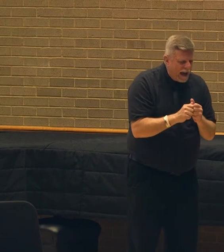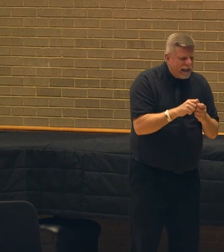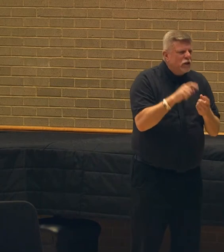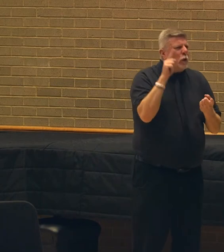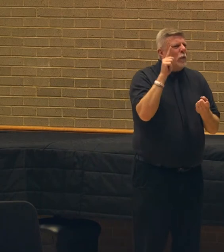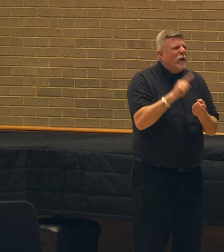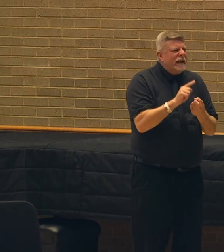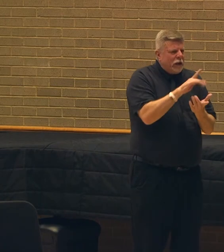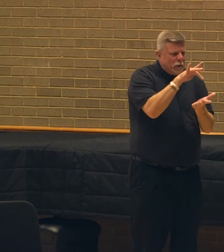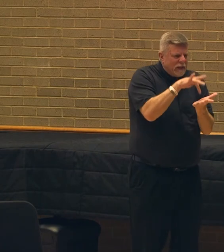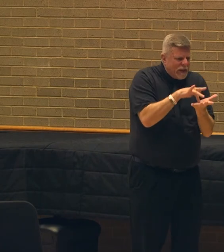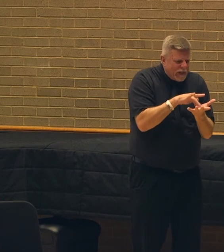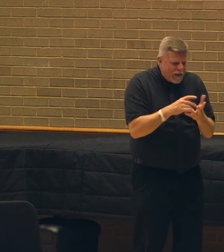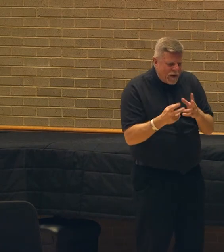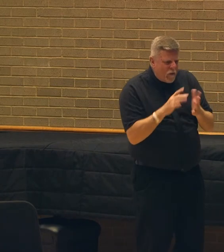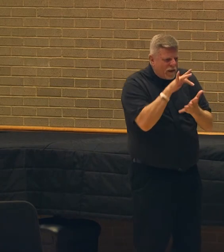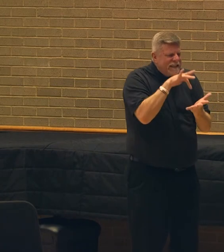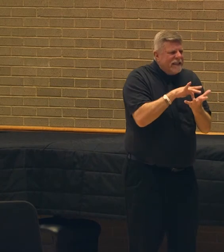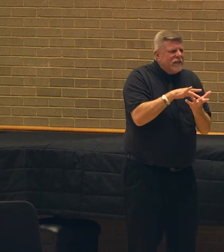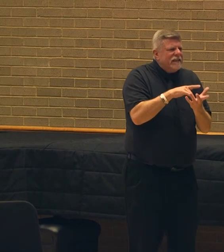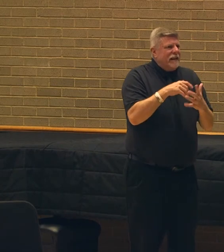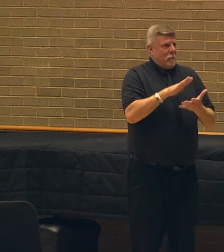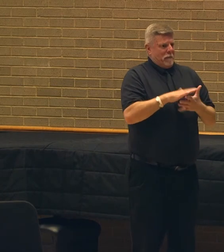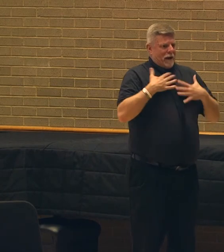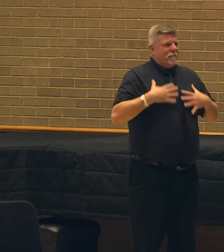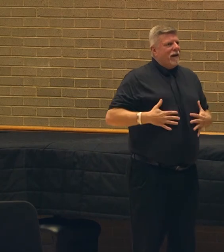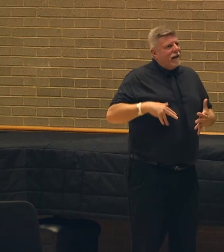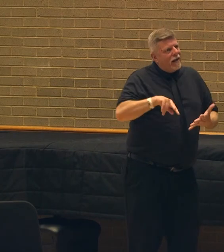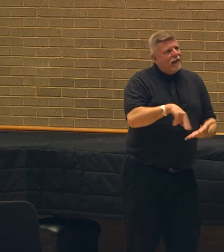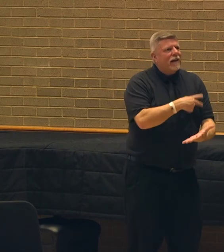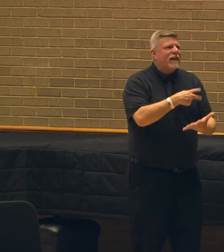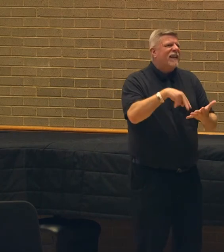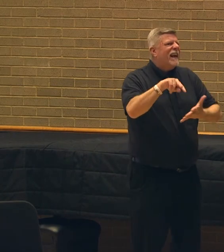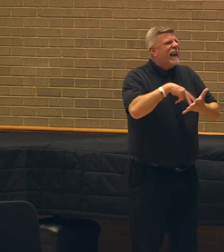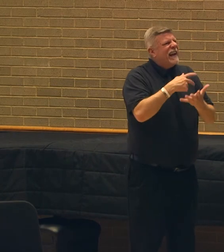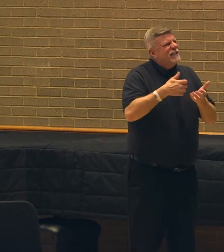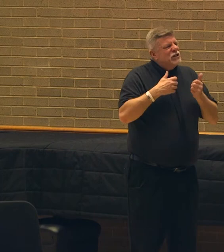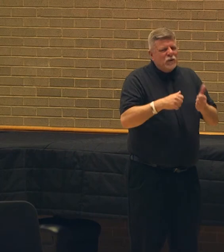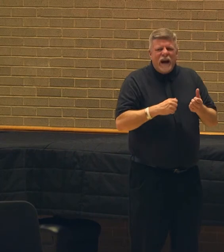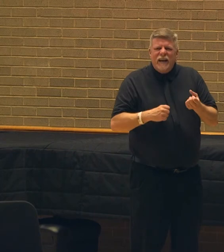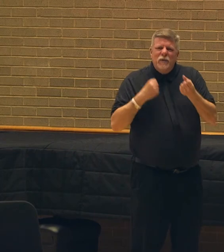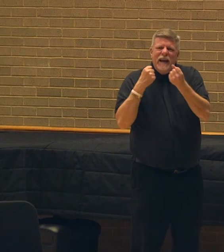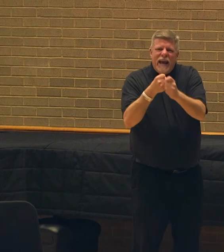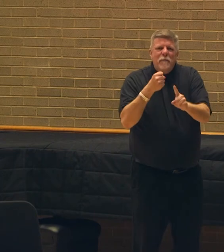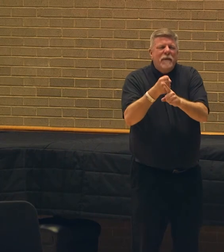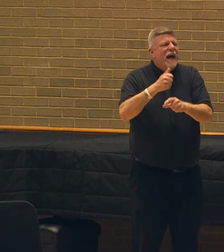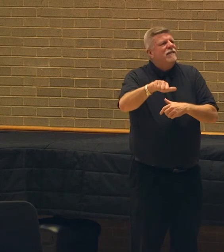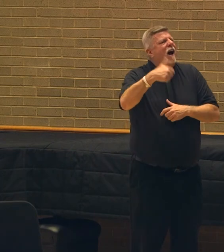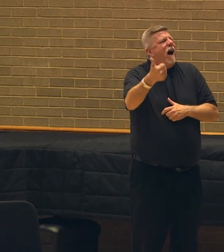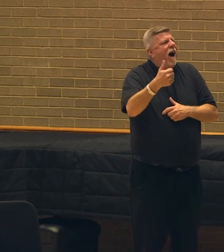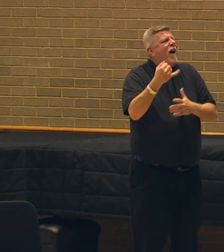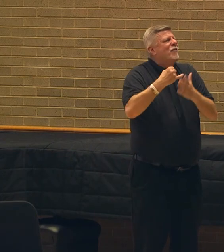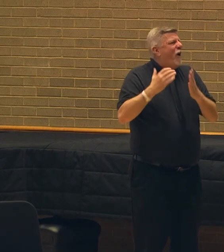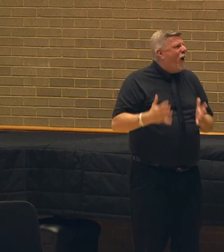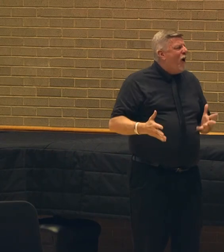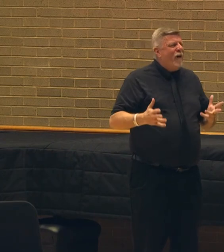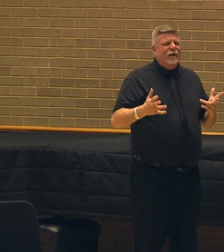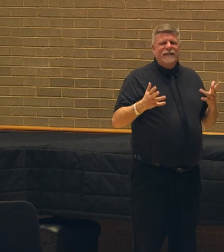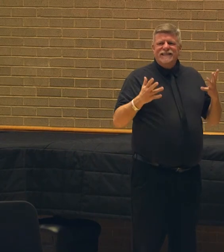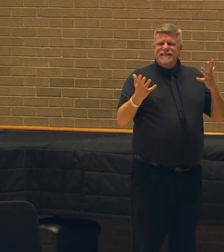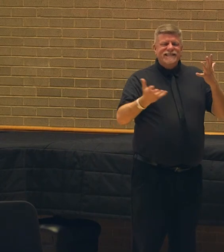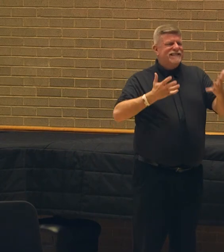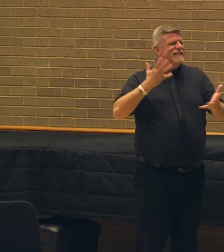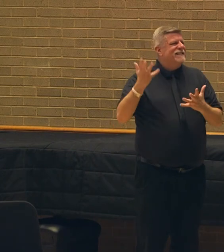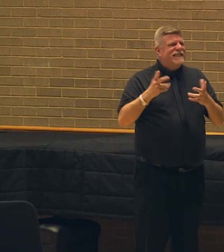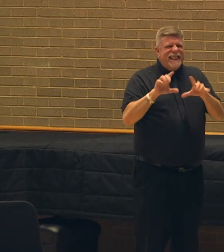body, and hoping to have an impact on the ways that I can support other artists, collectively impact community with